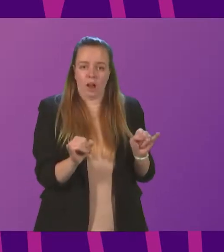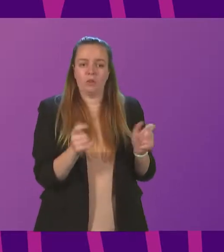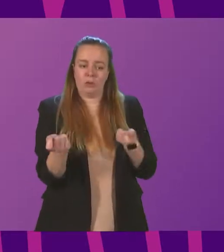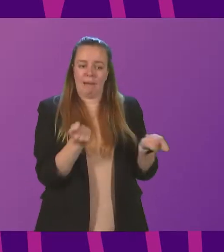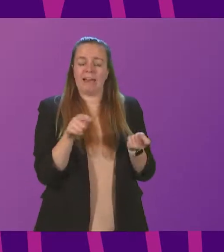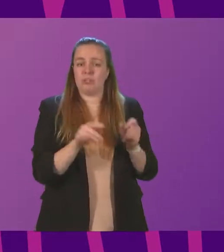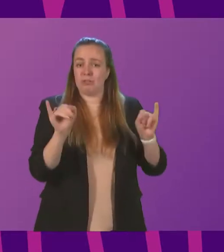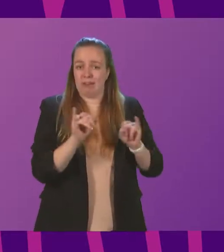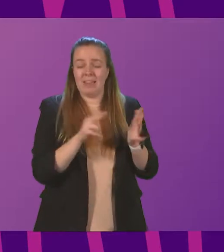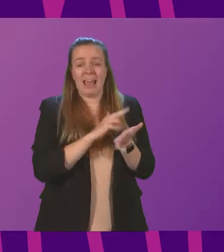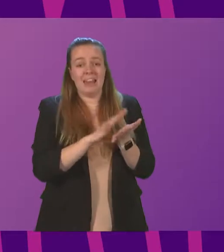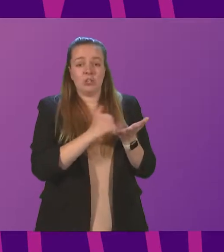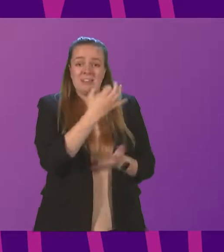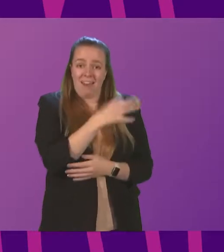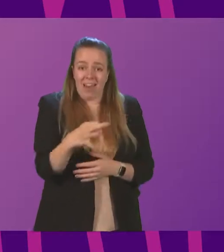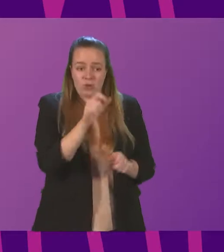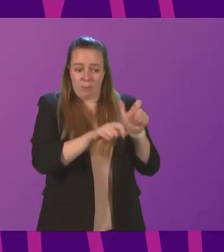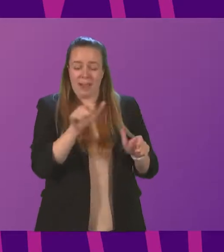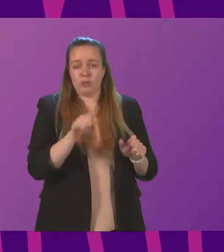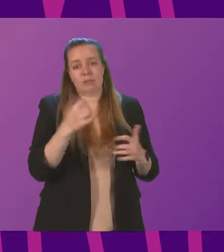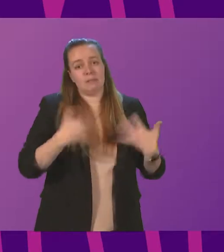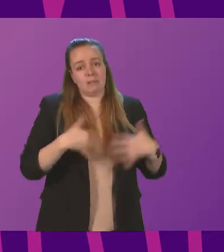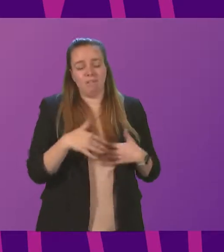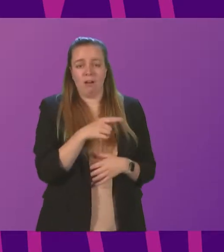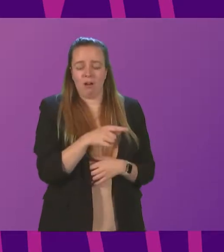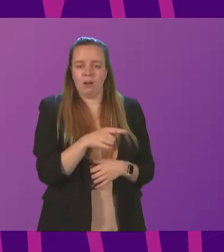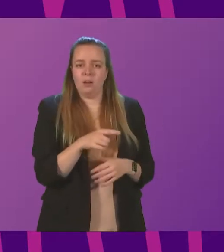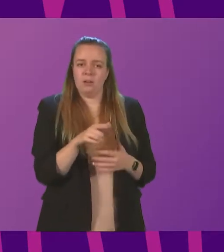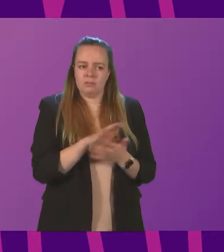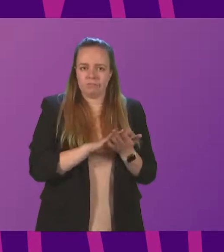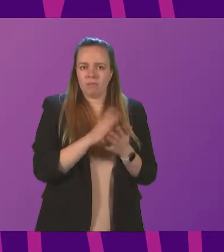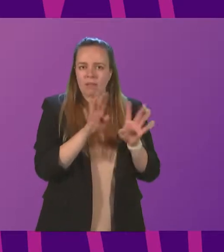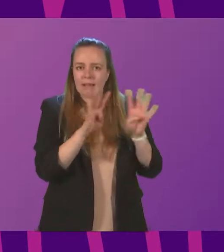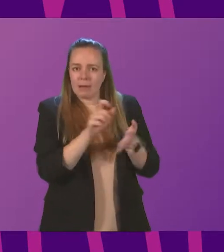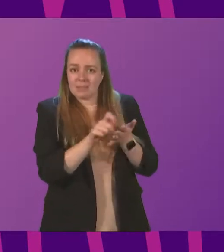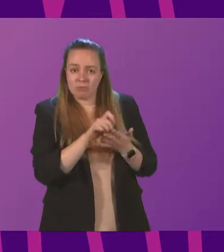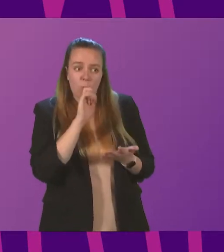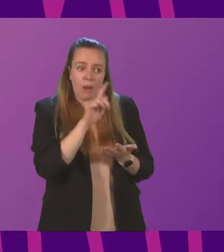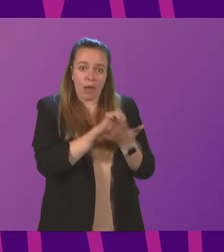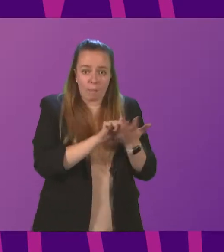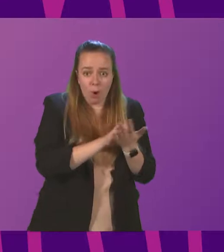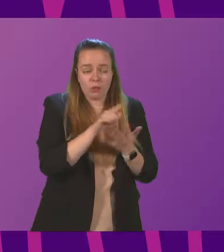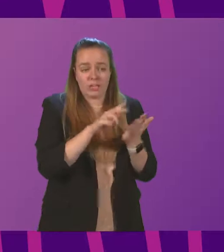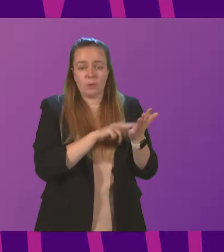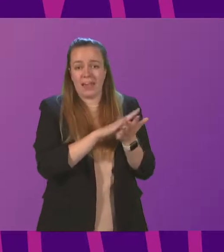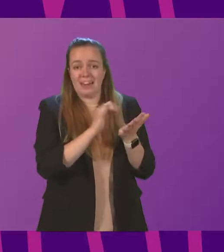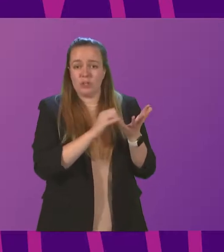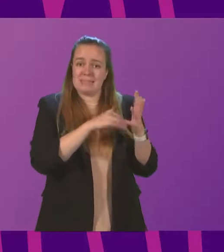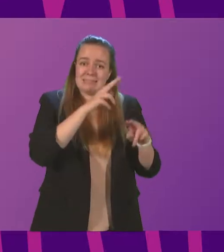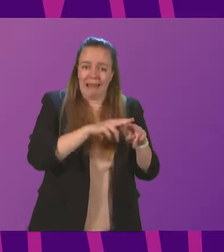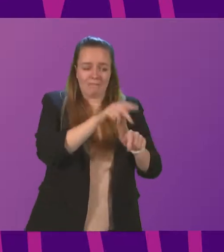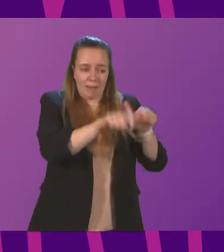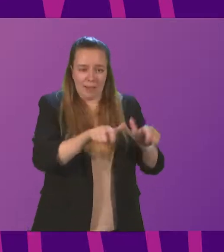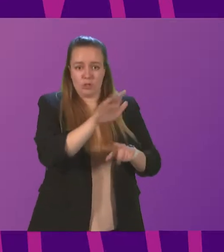crisis and NHS Lanarkshire patients are paying the price. Therefore, will the Cabinet Secretary apologise to NHS staff and patients across